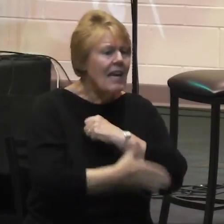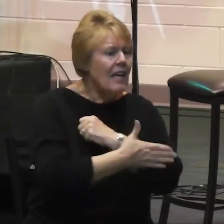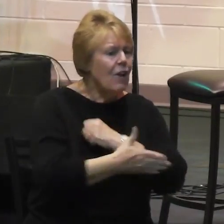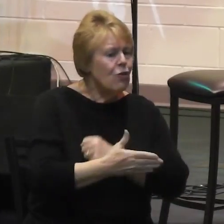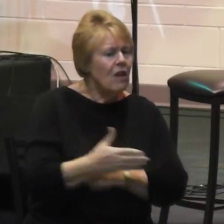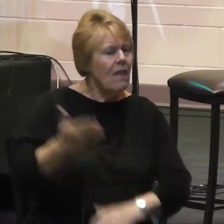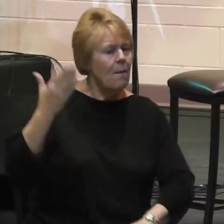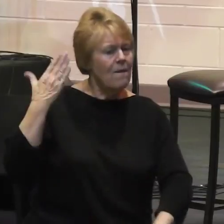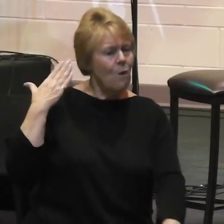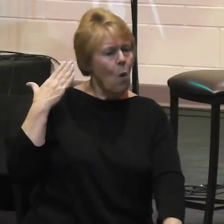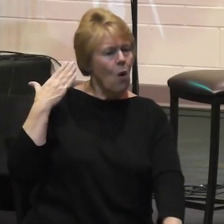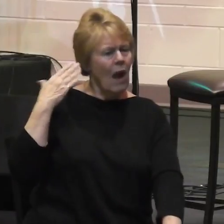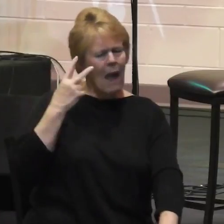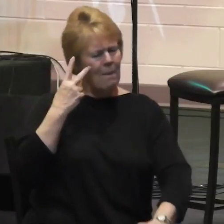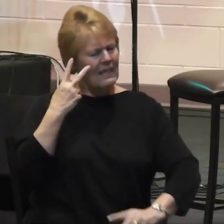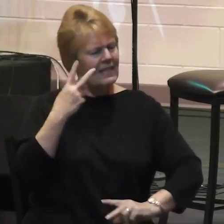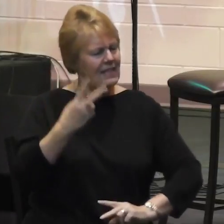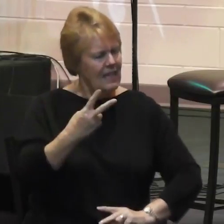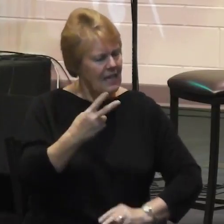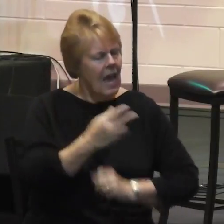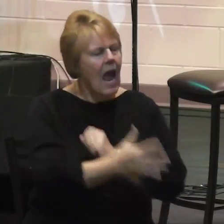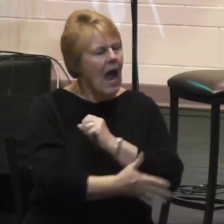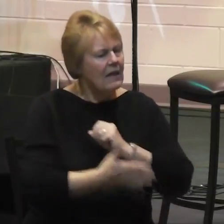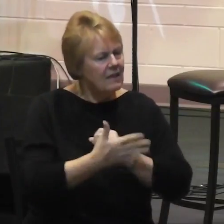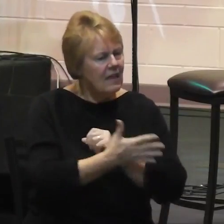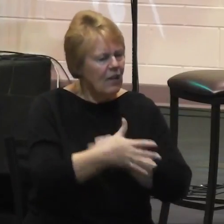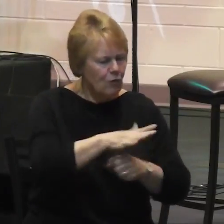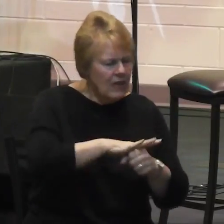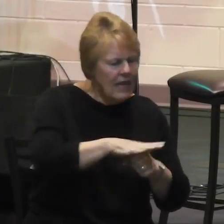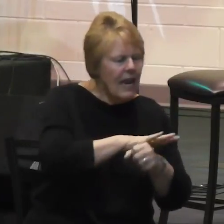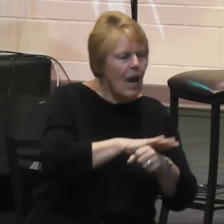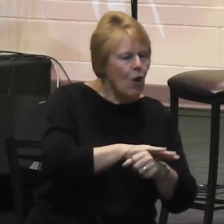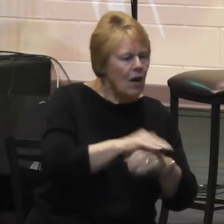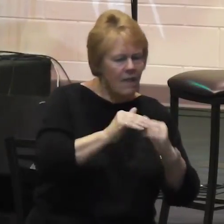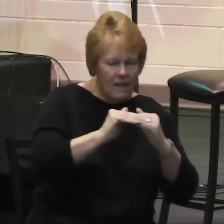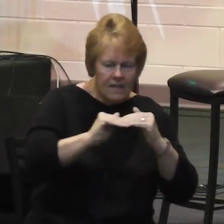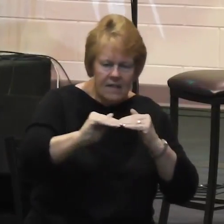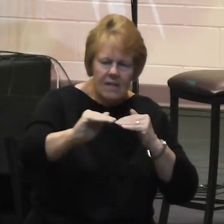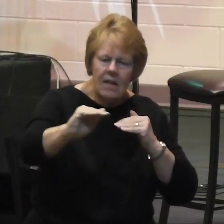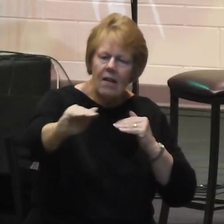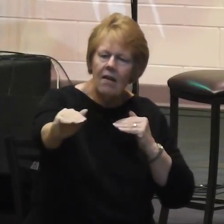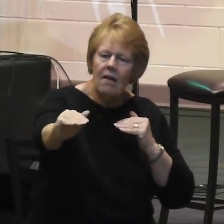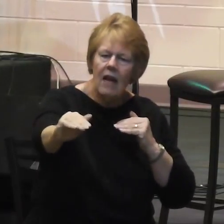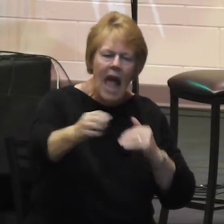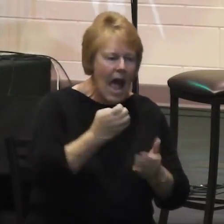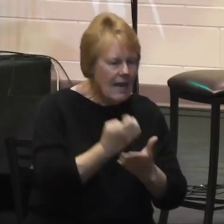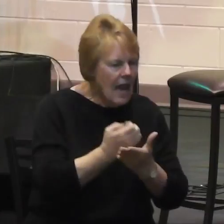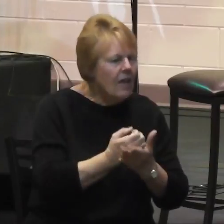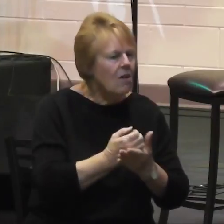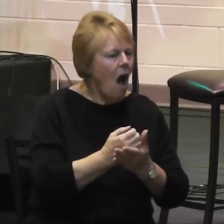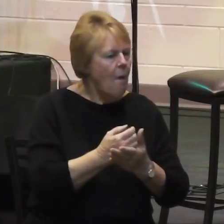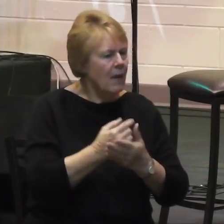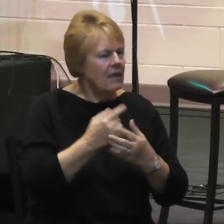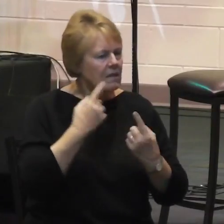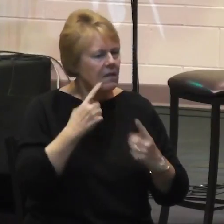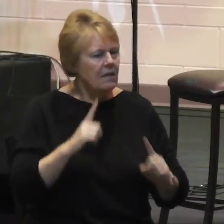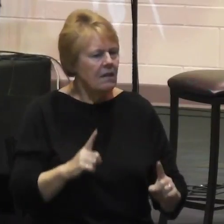and political stability in a volatile region. The roots of that violence stemmed from